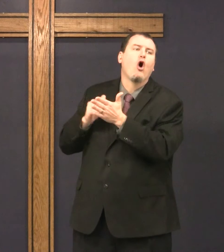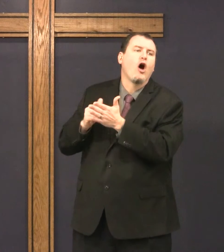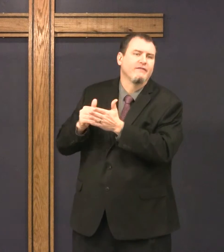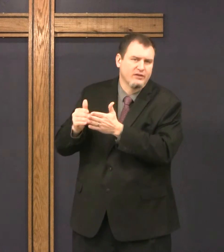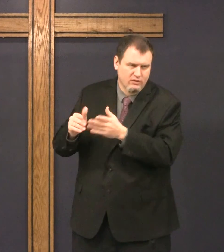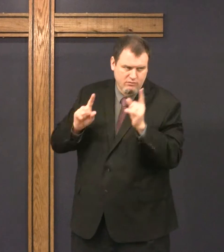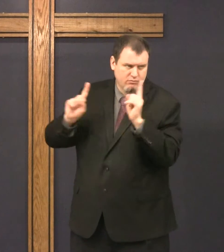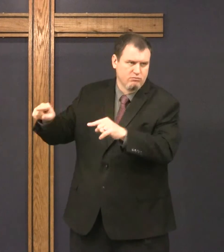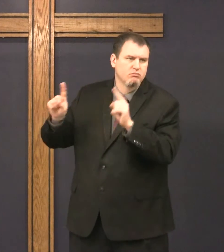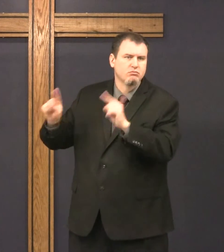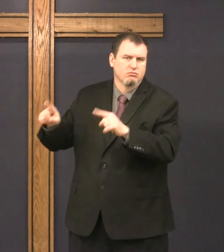quite frequently.